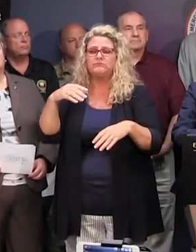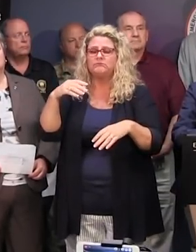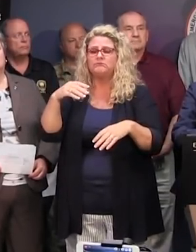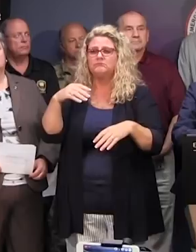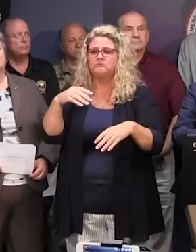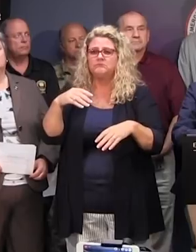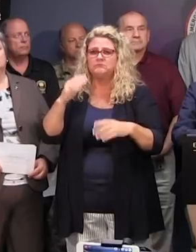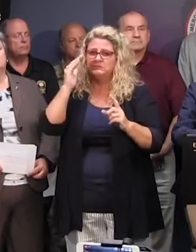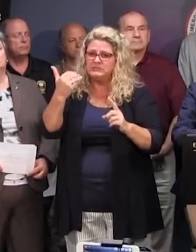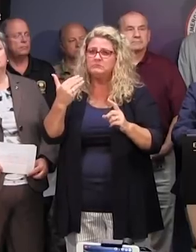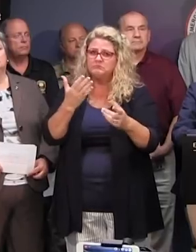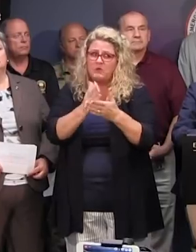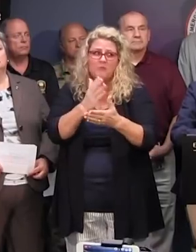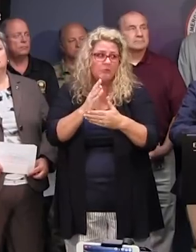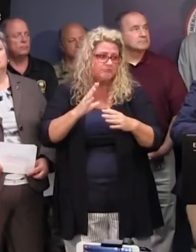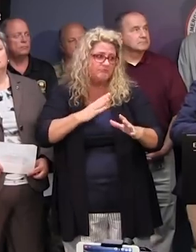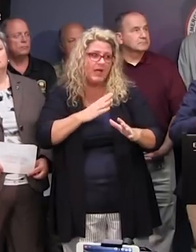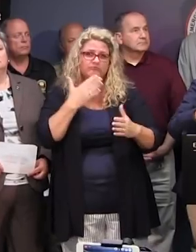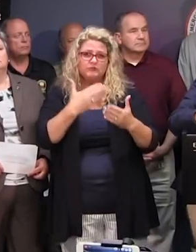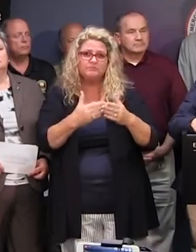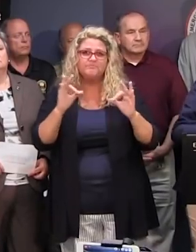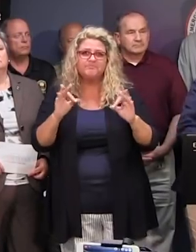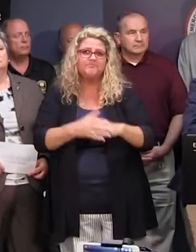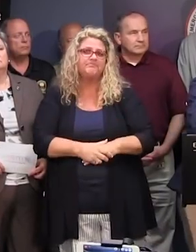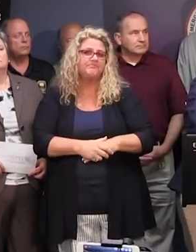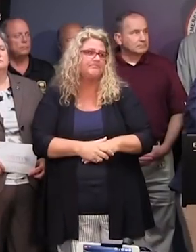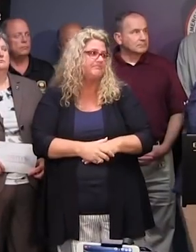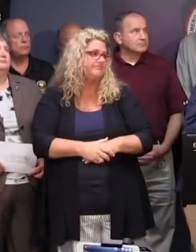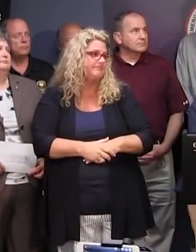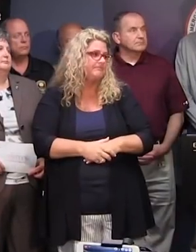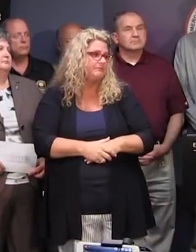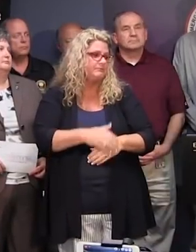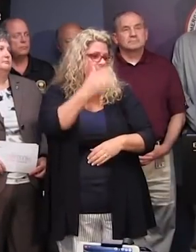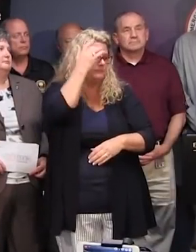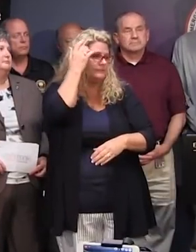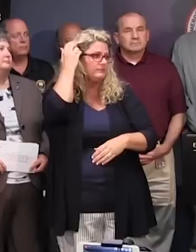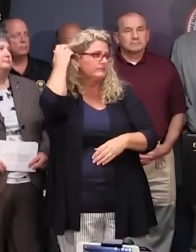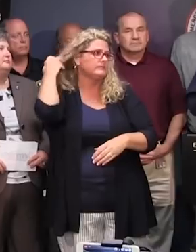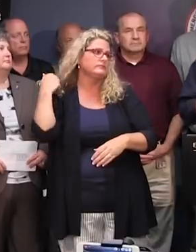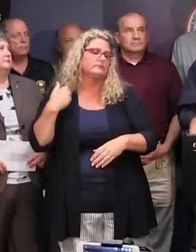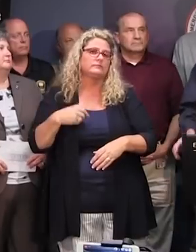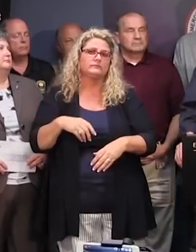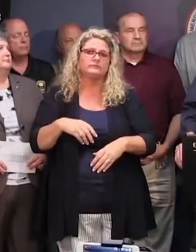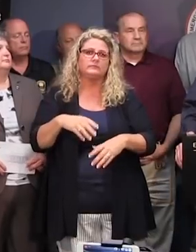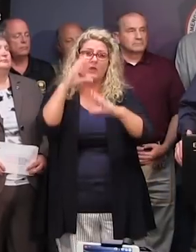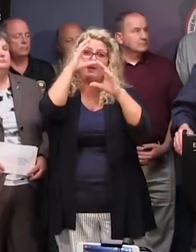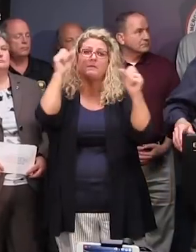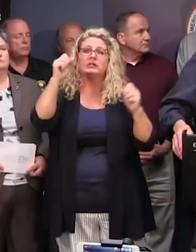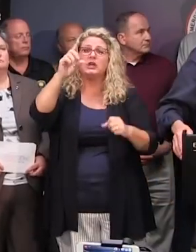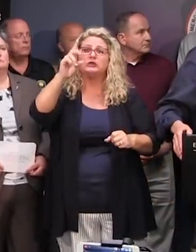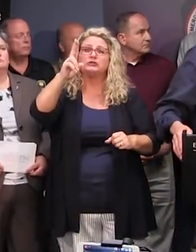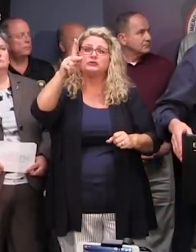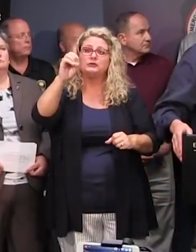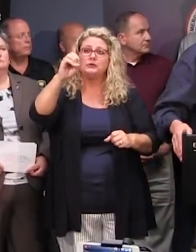say that we're in good shape. Thank you. Thank you. Thank you very much. In fact, President of Duke Powell was